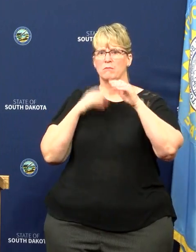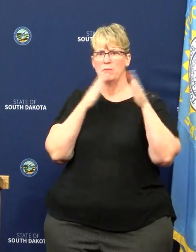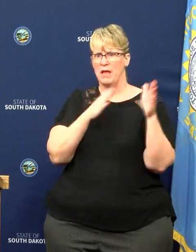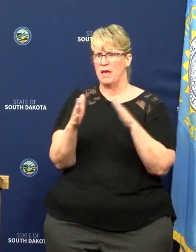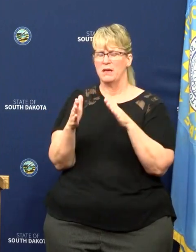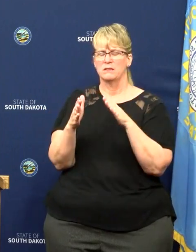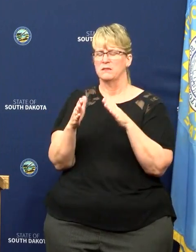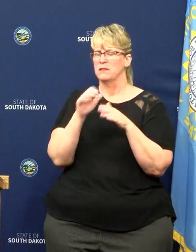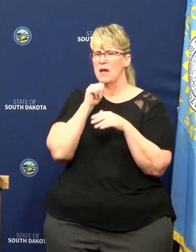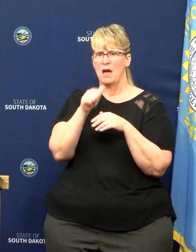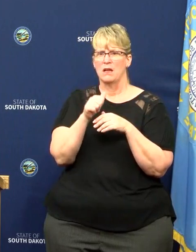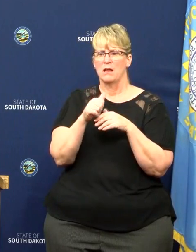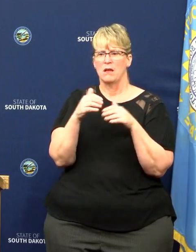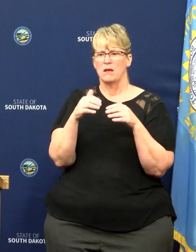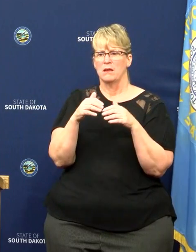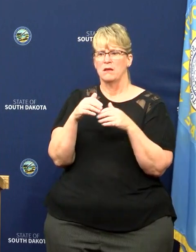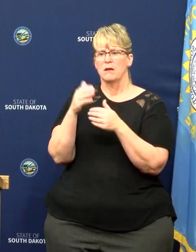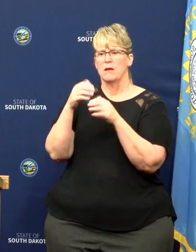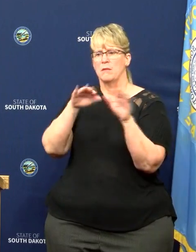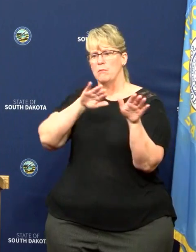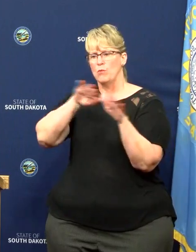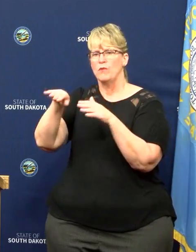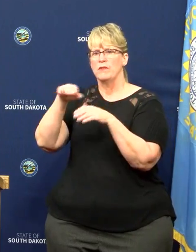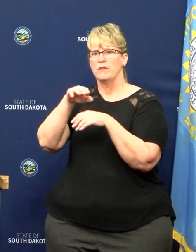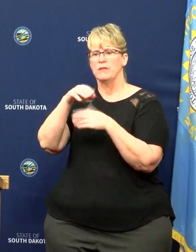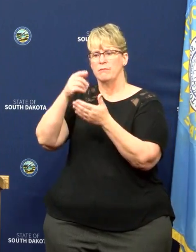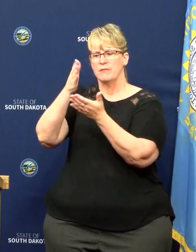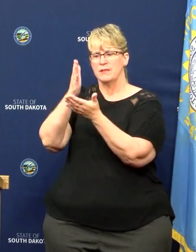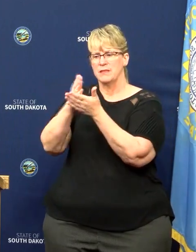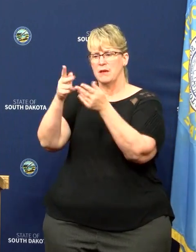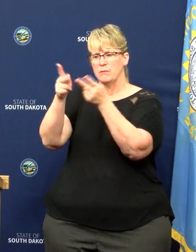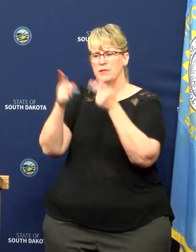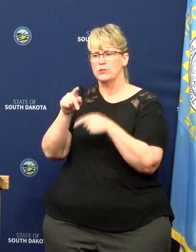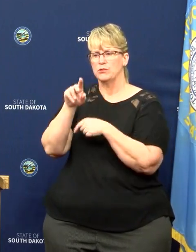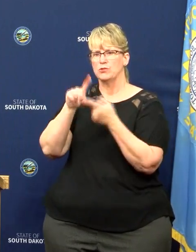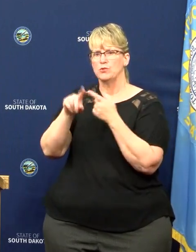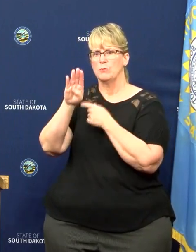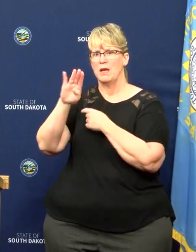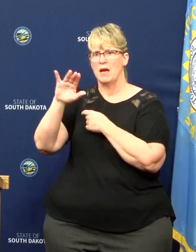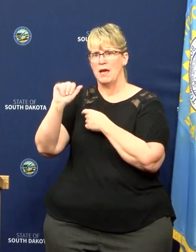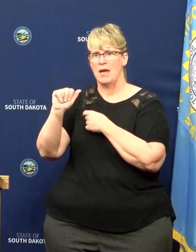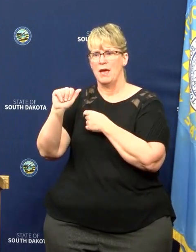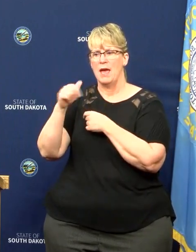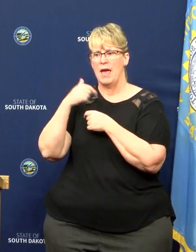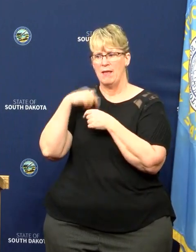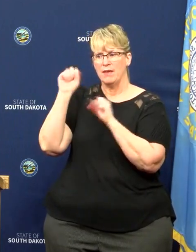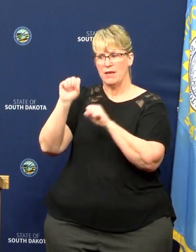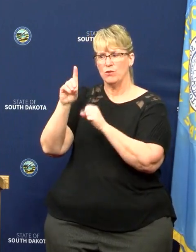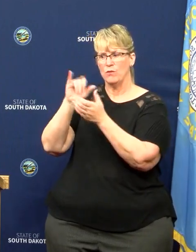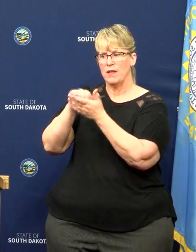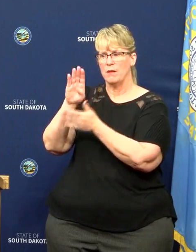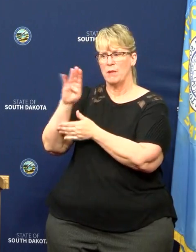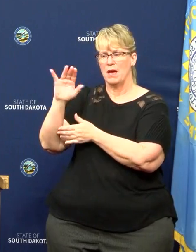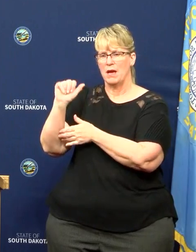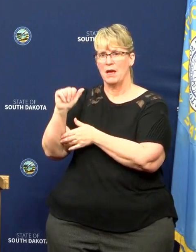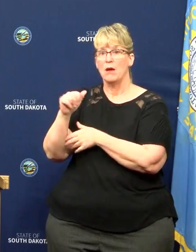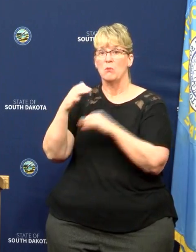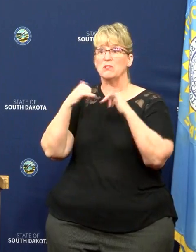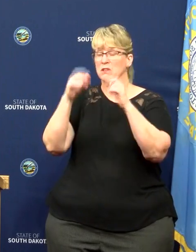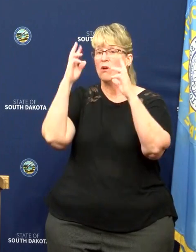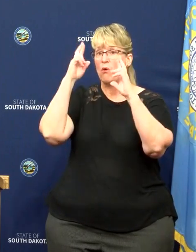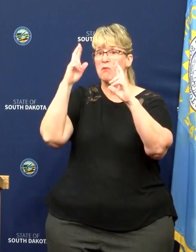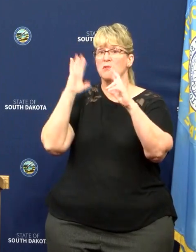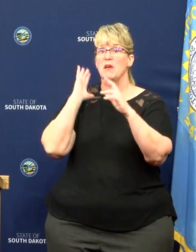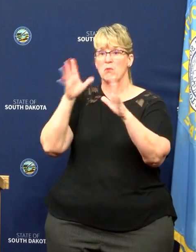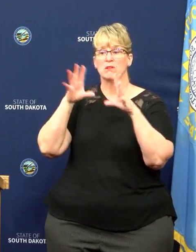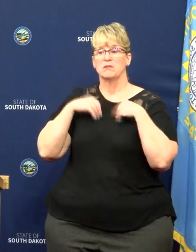to them as far as moving their checkpoints to BIA roads and being able to facilitate them there. And we're still hopeful that they